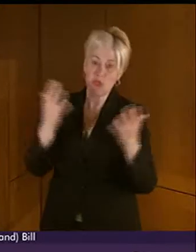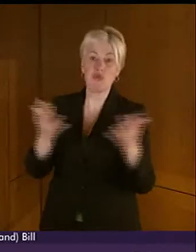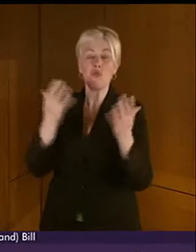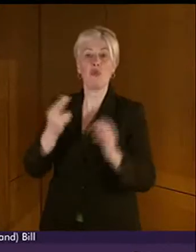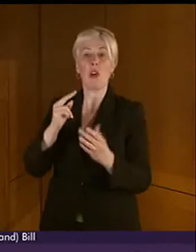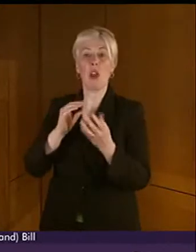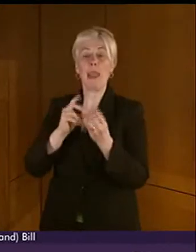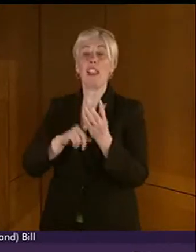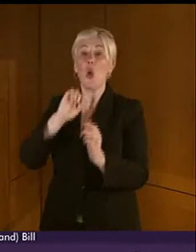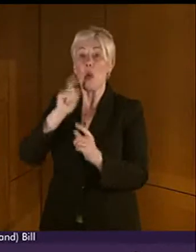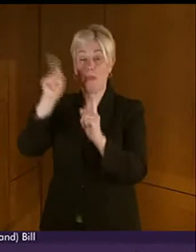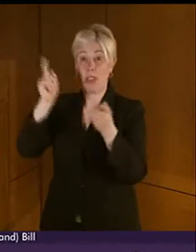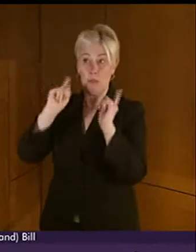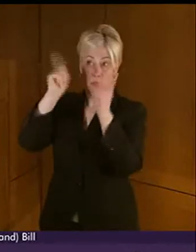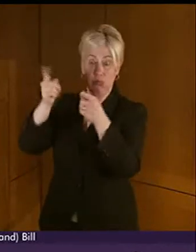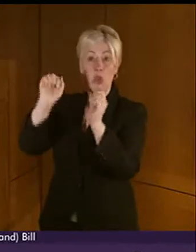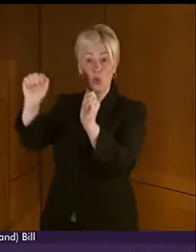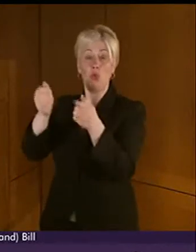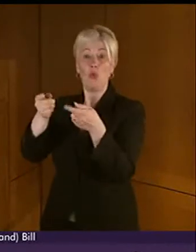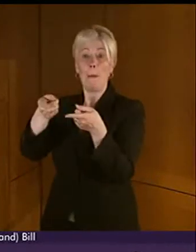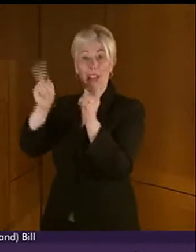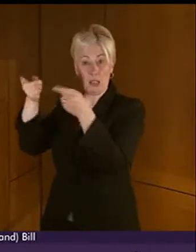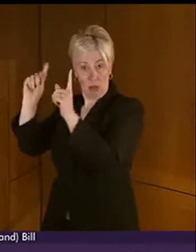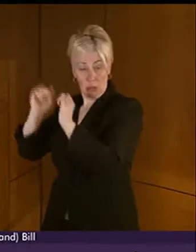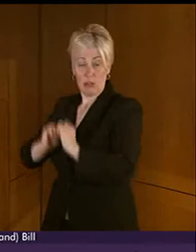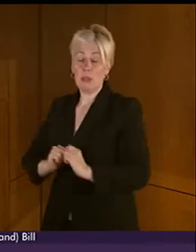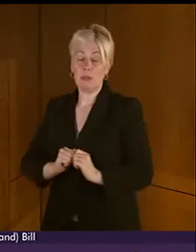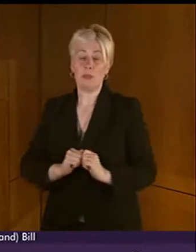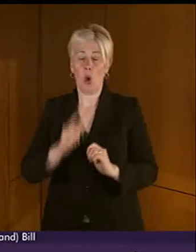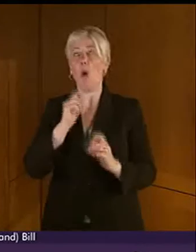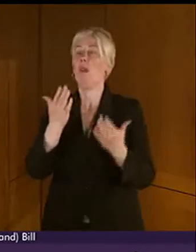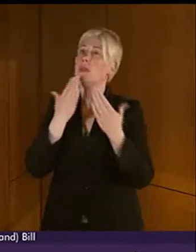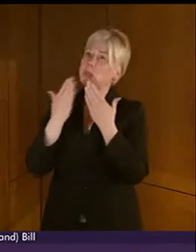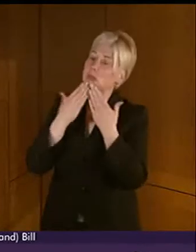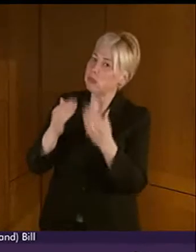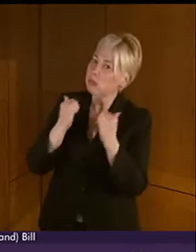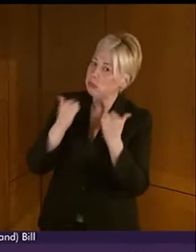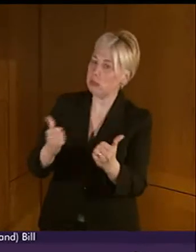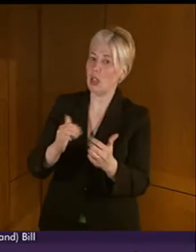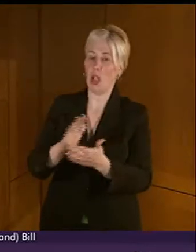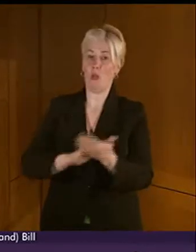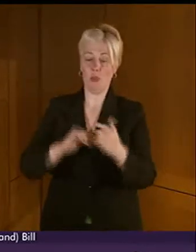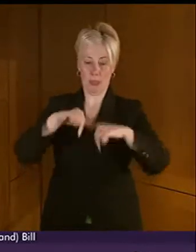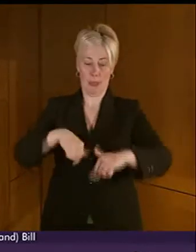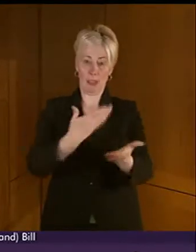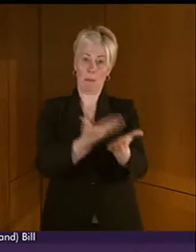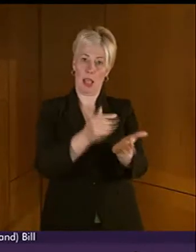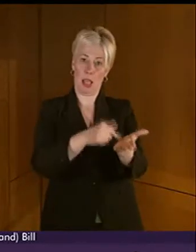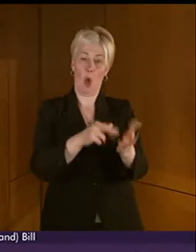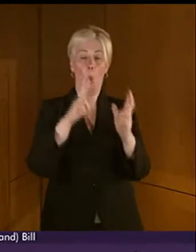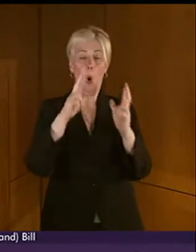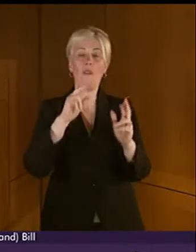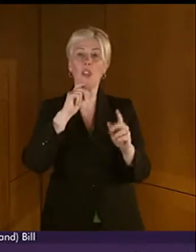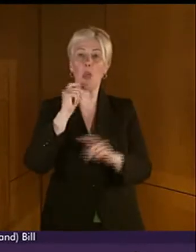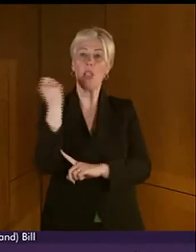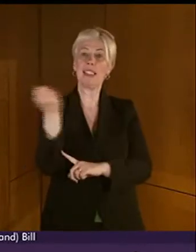portfolio is very welcome. And I would like to think that this bill will succeed in heightening